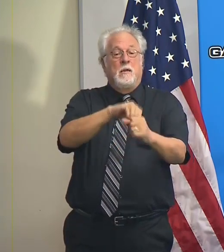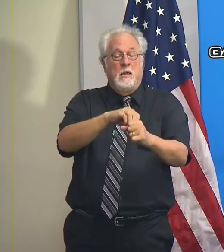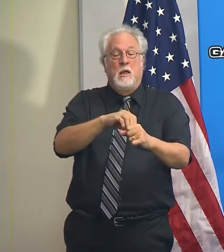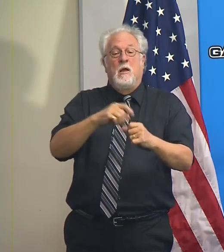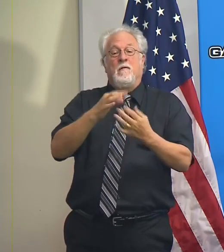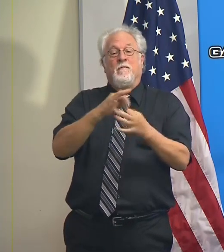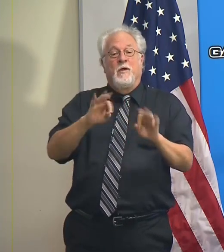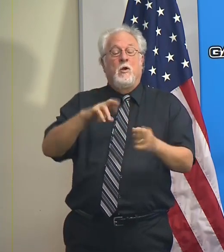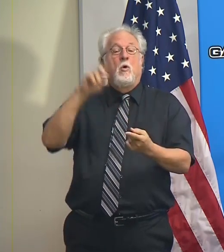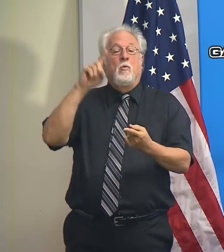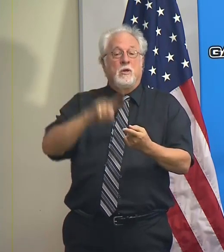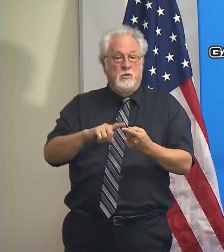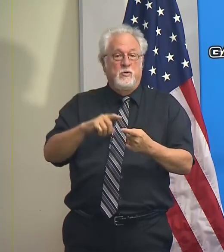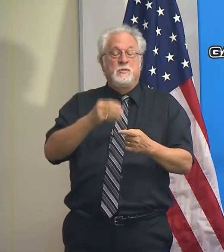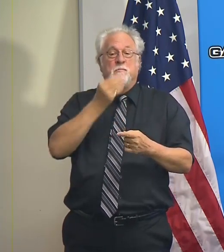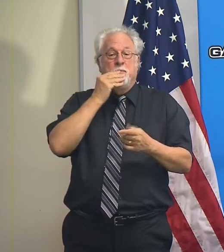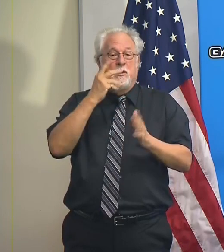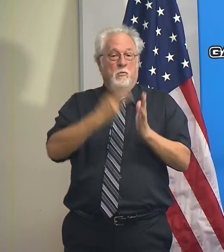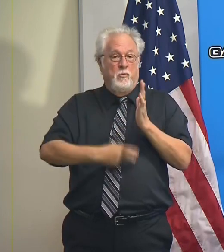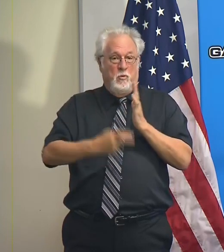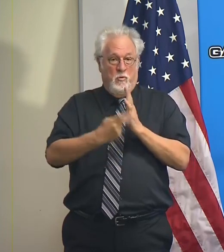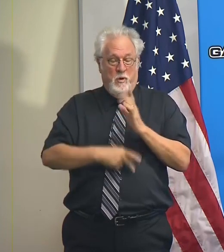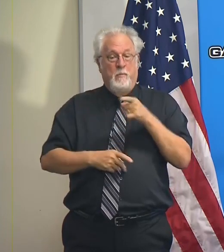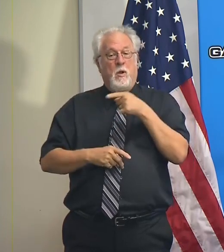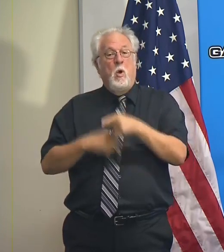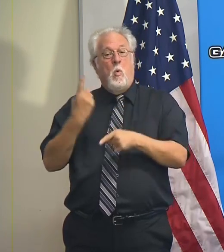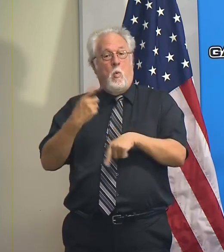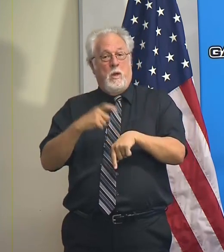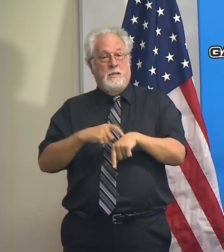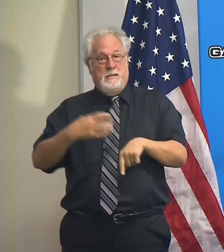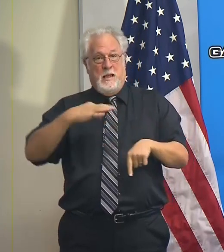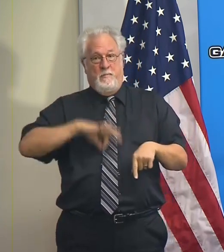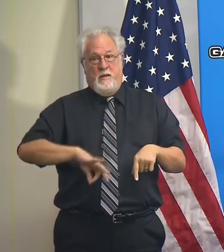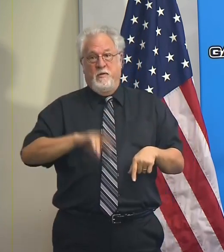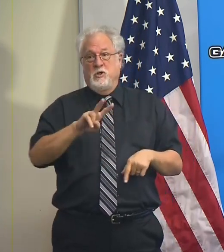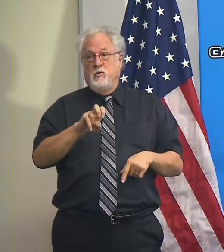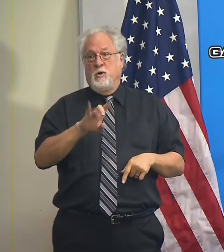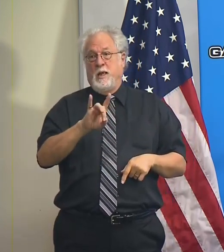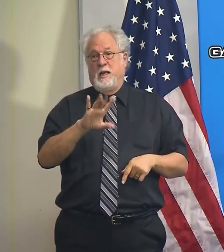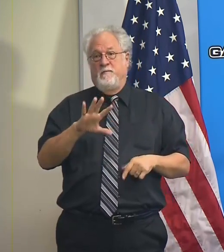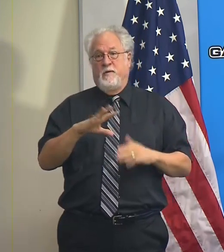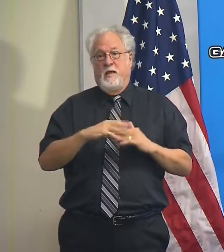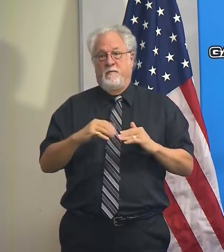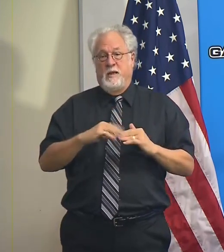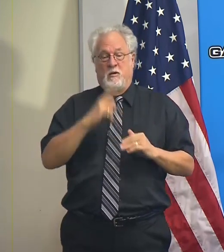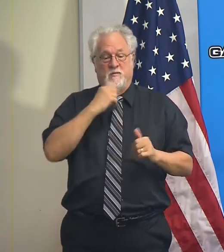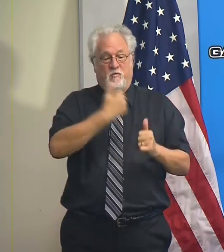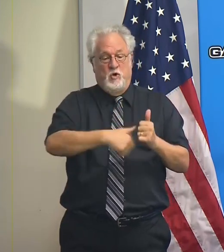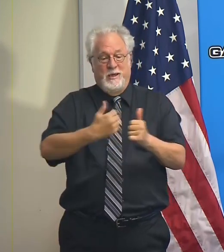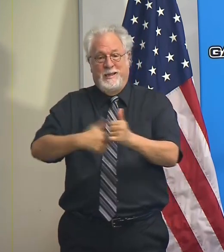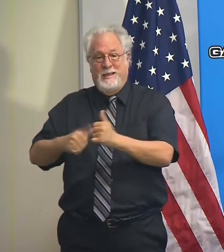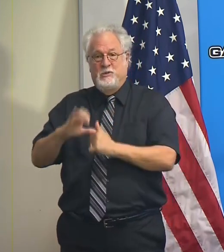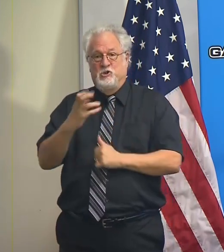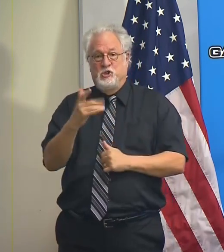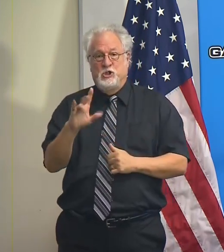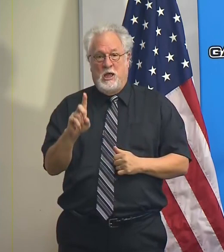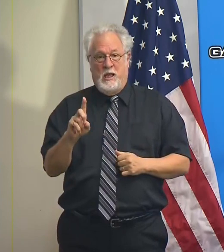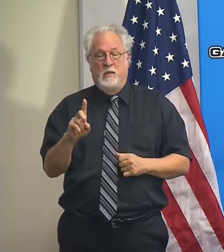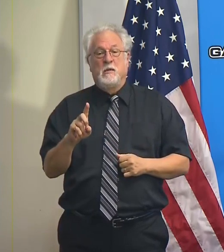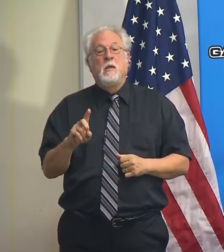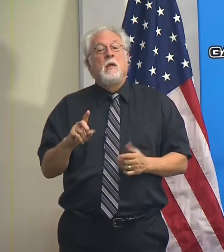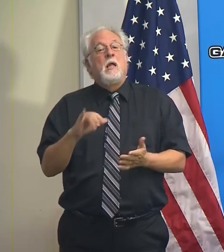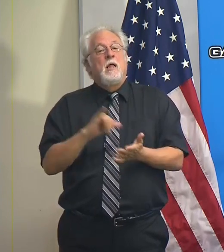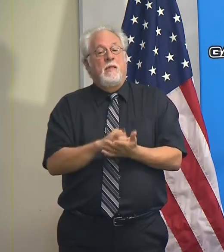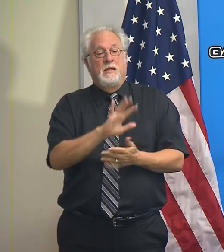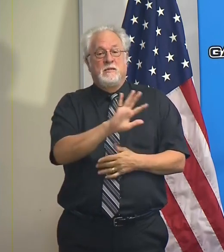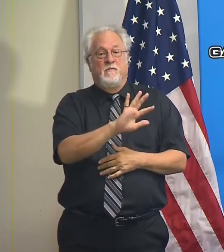reduced price meal program, and these are one-time benefits of $285 per child. And what that